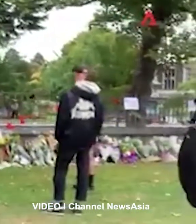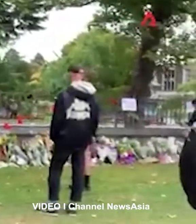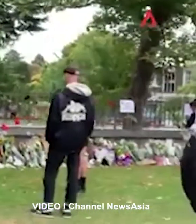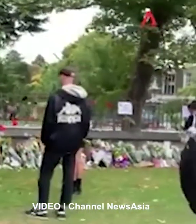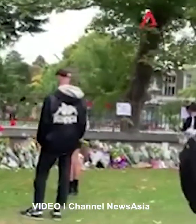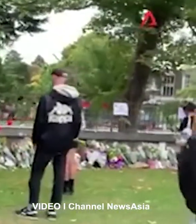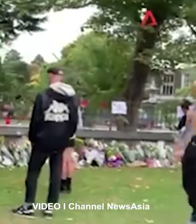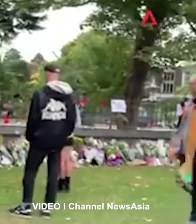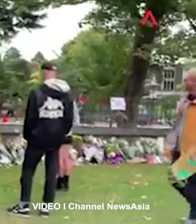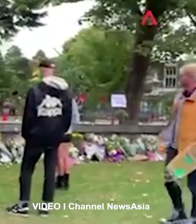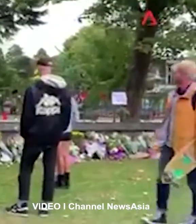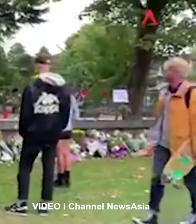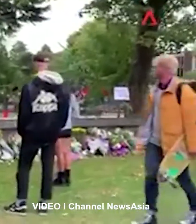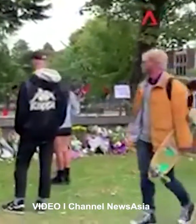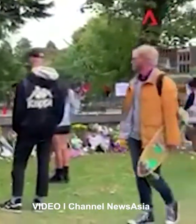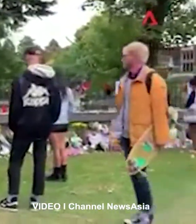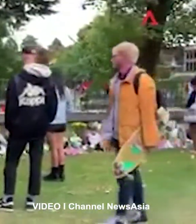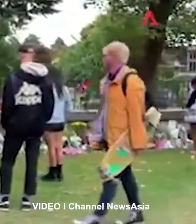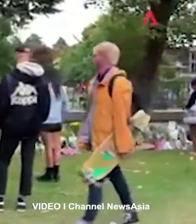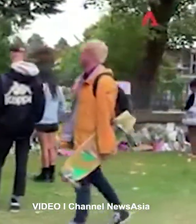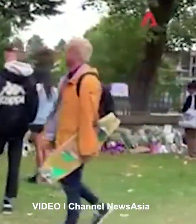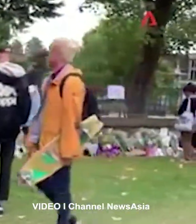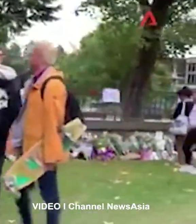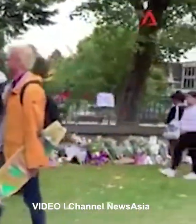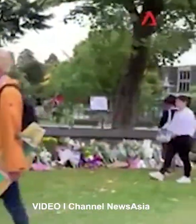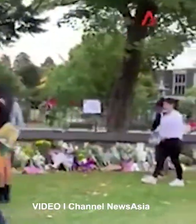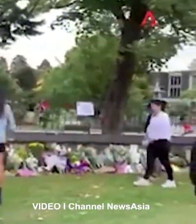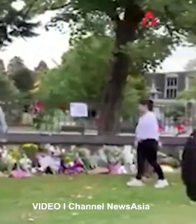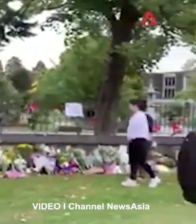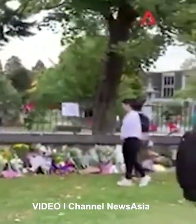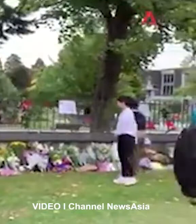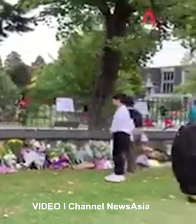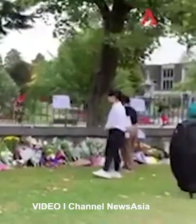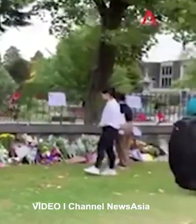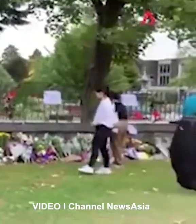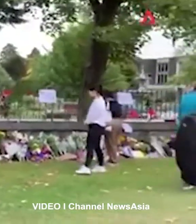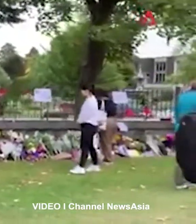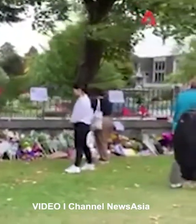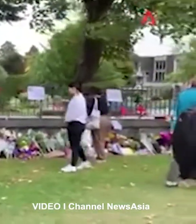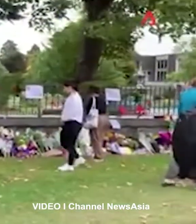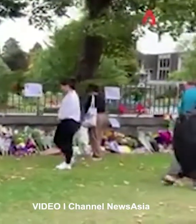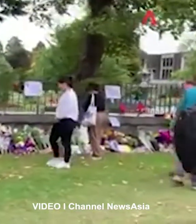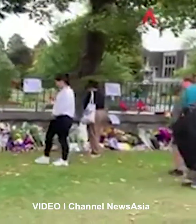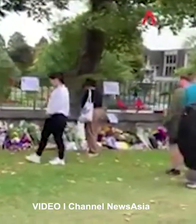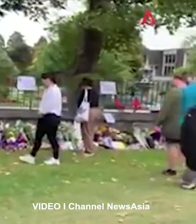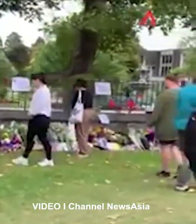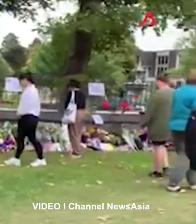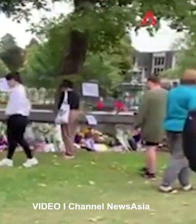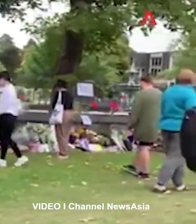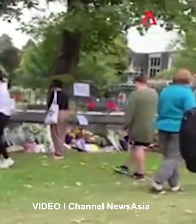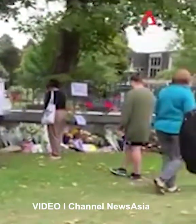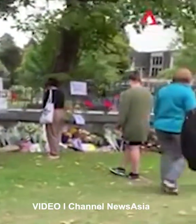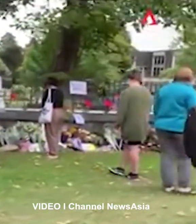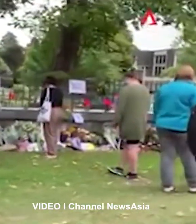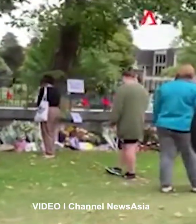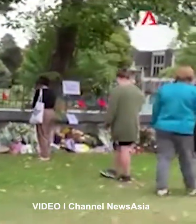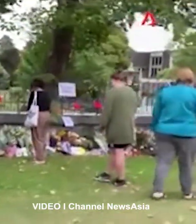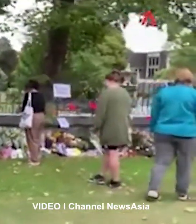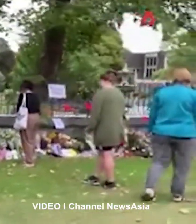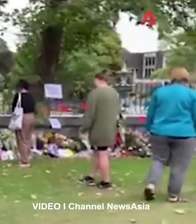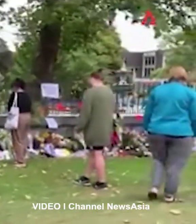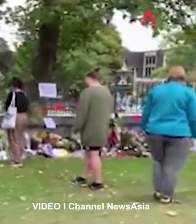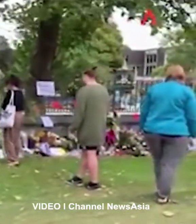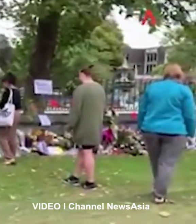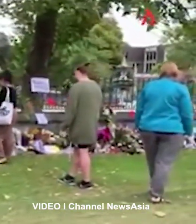questions to be answered. You know, obviously, these social media platforms have wide reach.